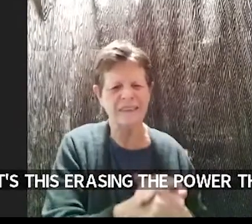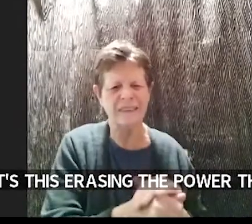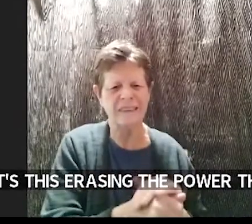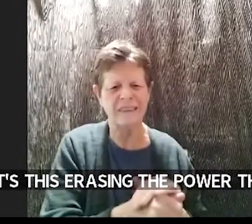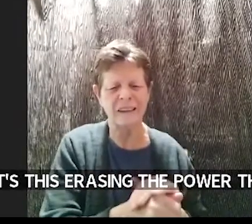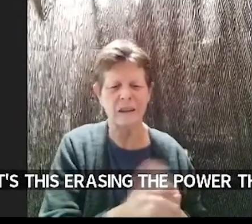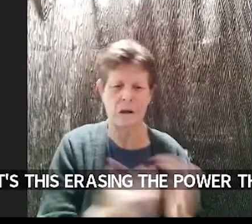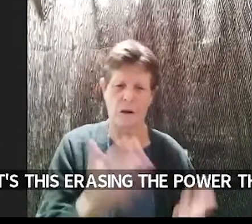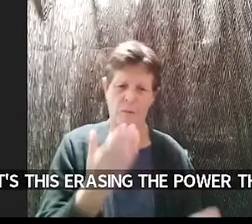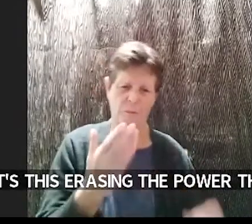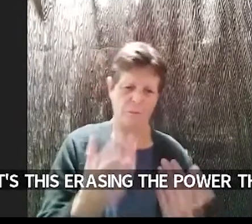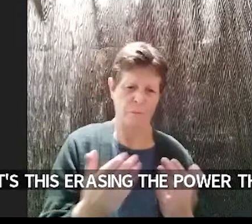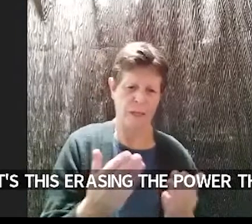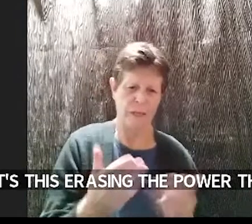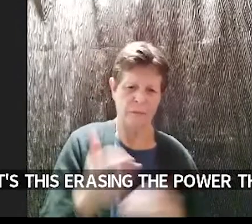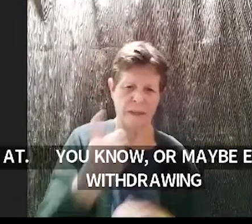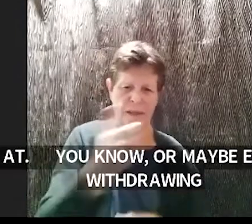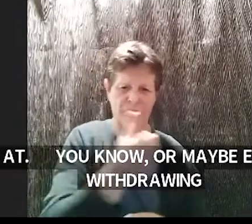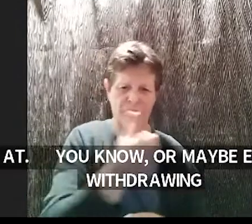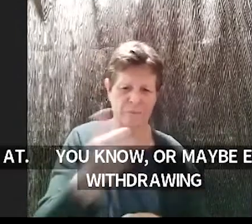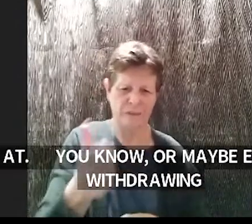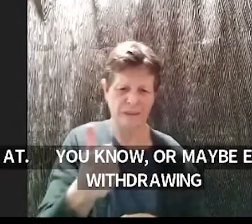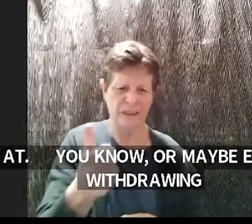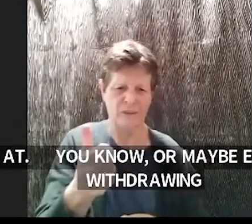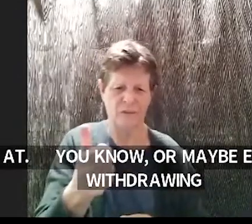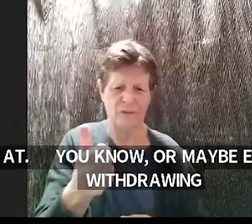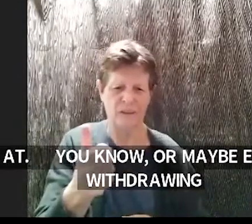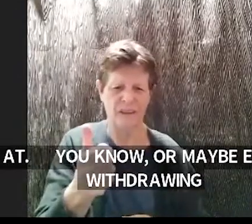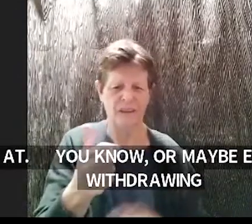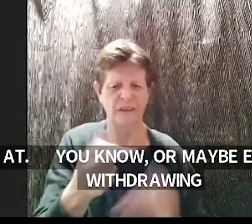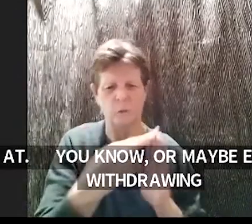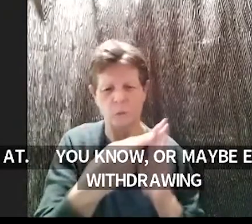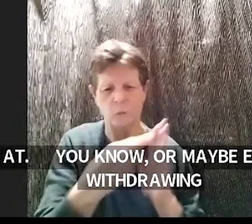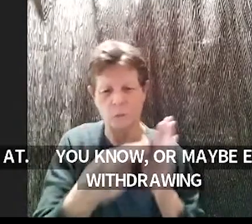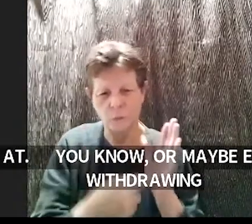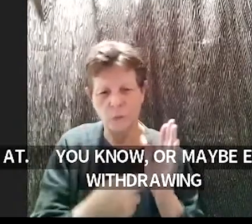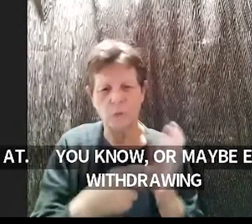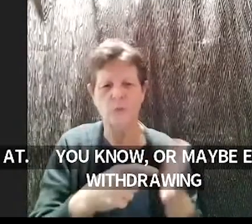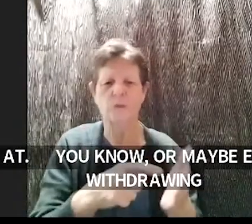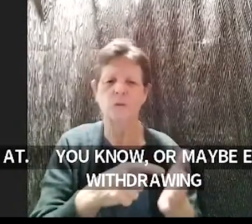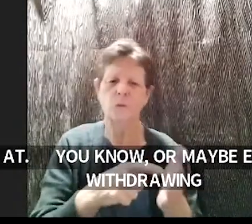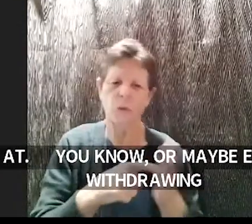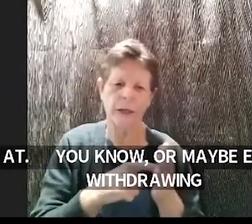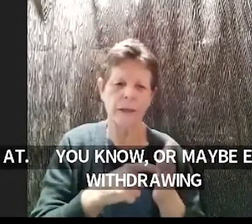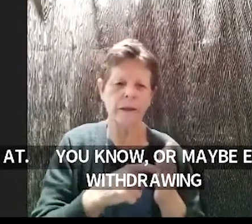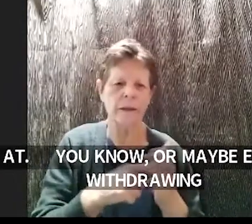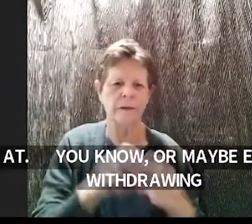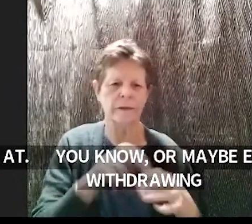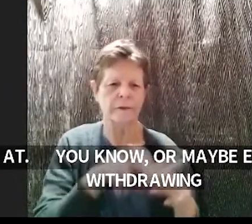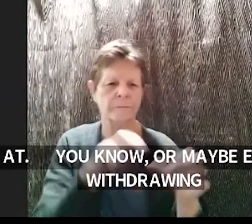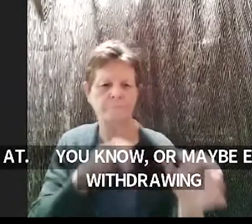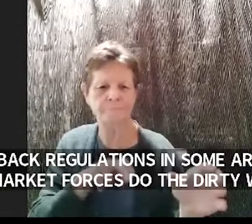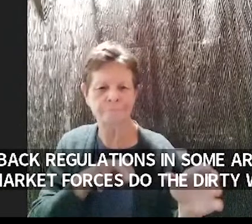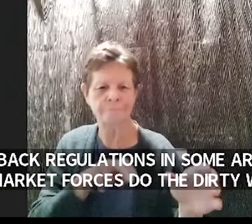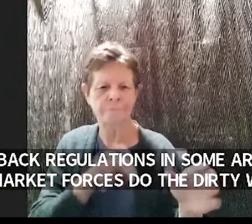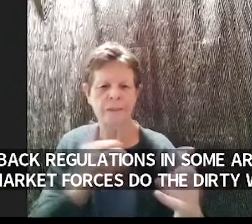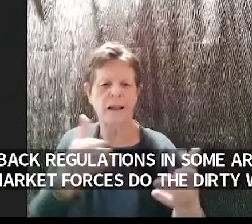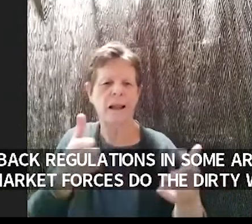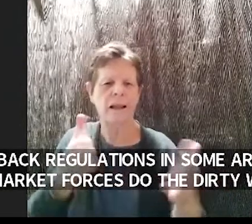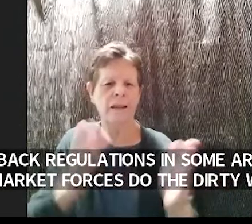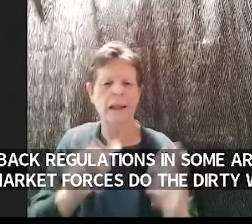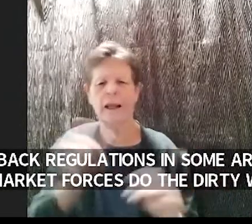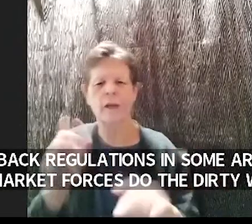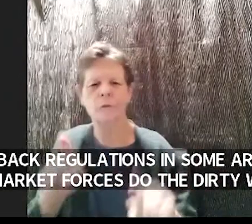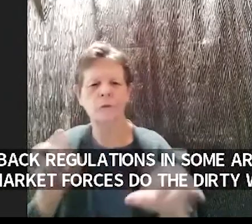withdrawing and pulling back regulations in some areas to to let the market forces do the dirty work and then the market you know capitalism is also